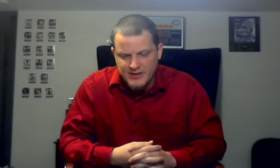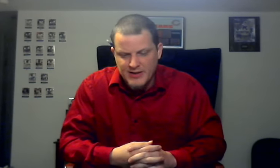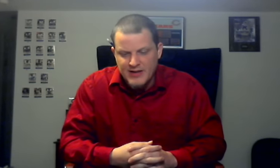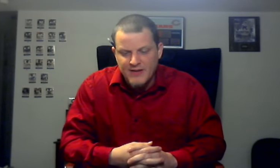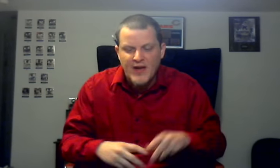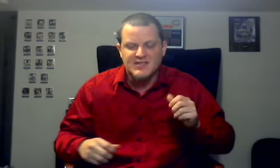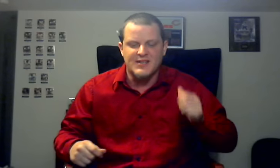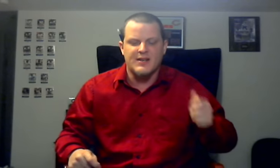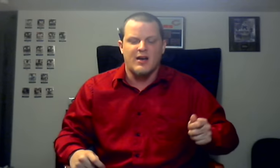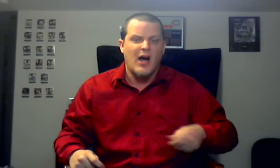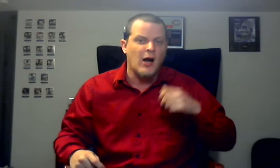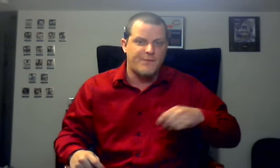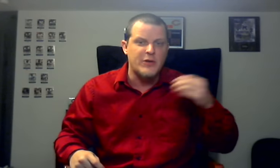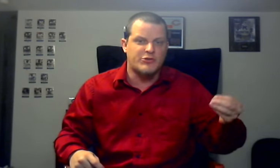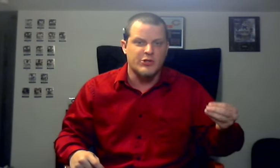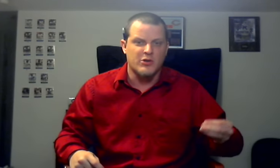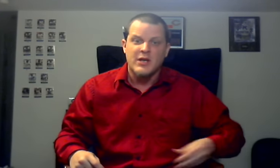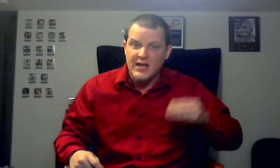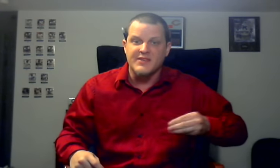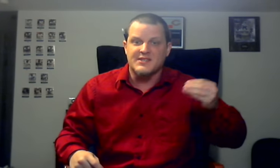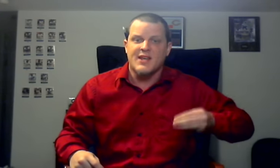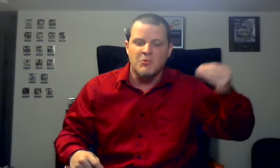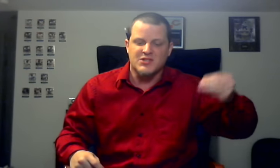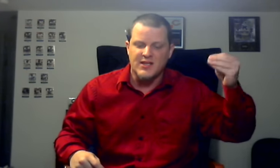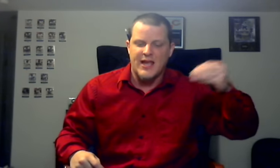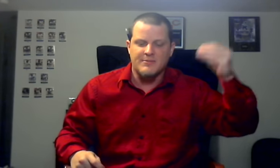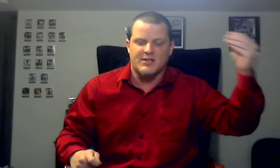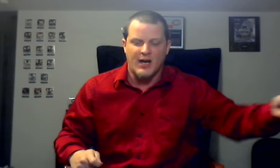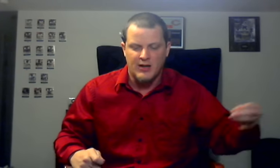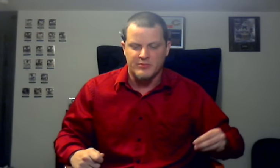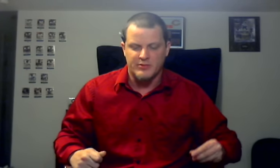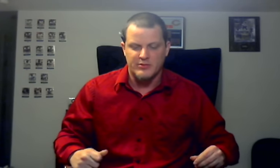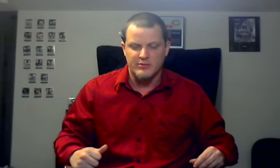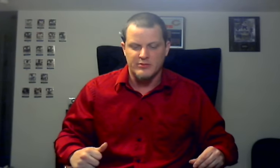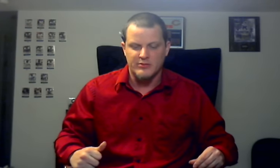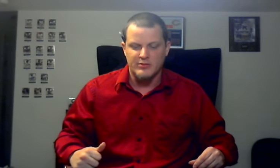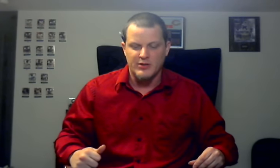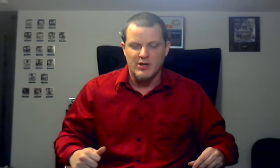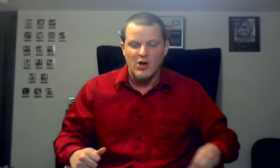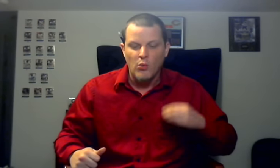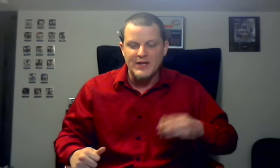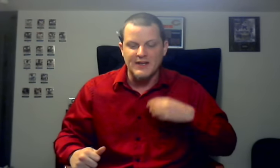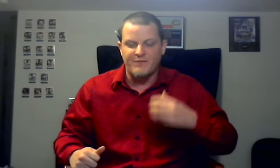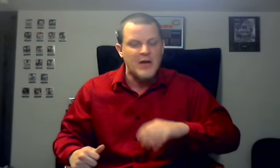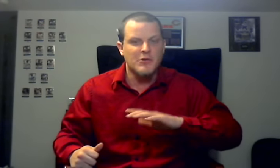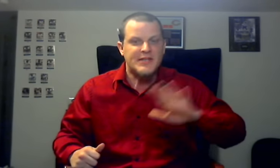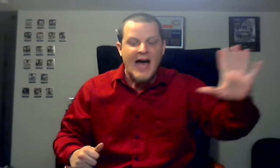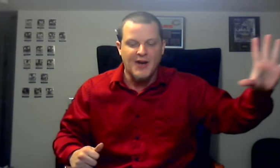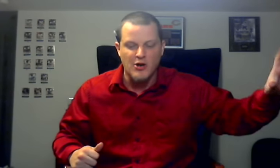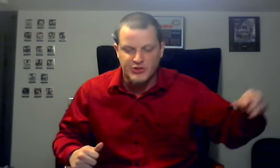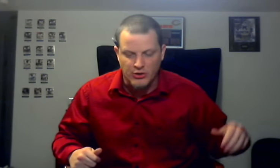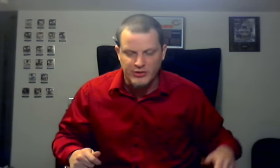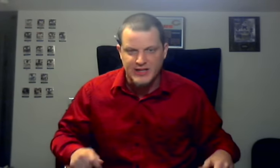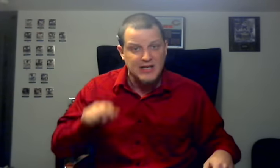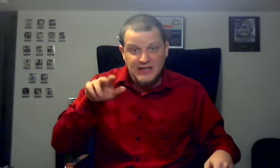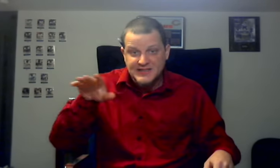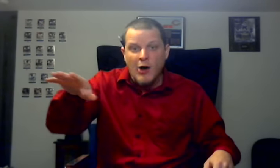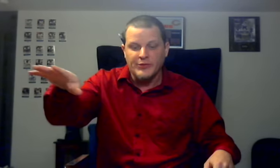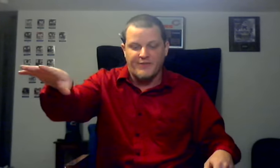investing our future in the SummerSlam to come. We can fear not our journey down the